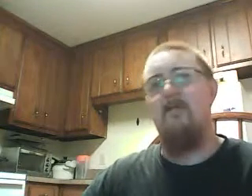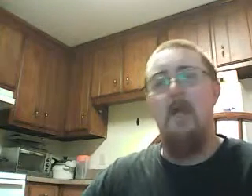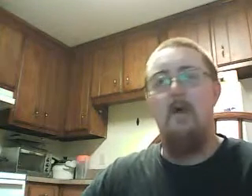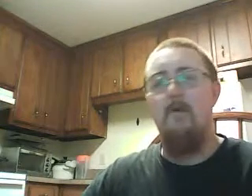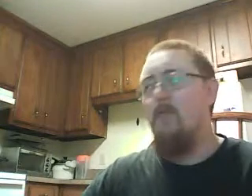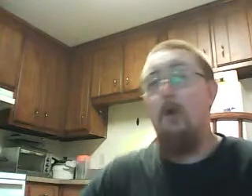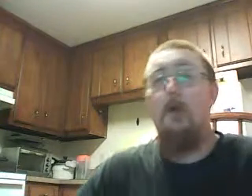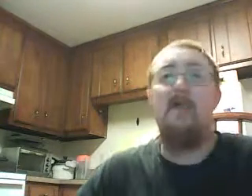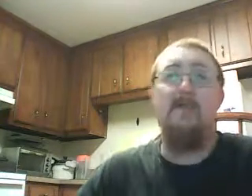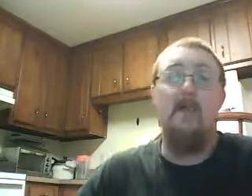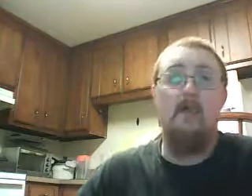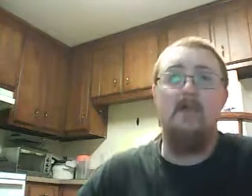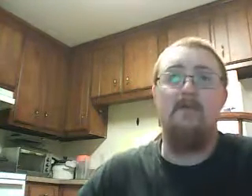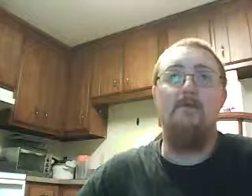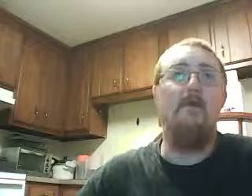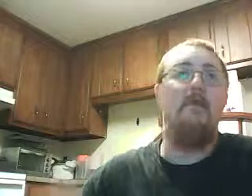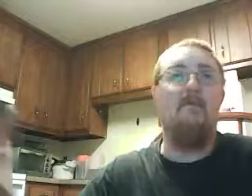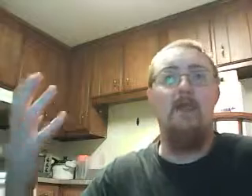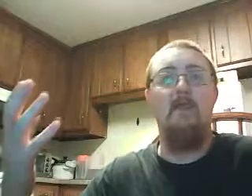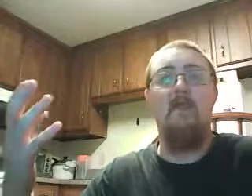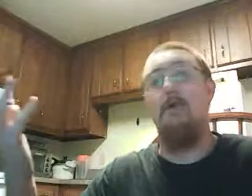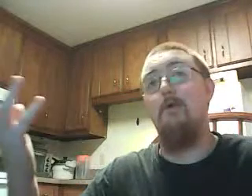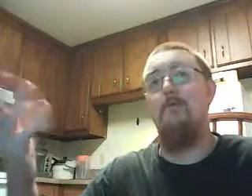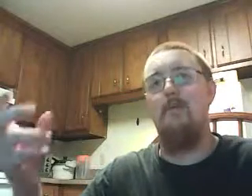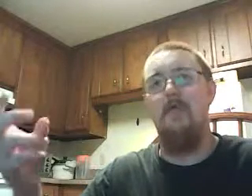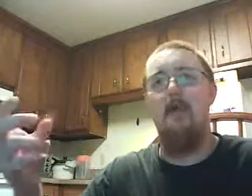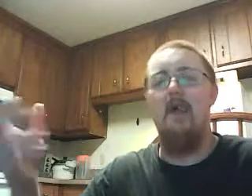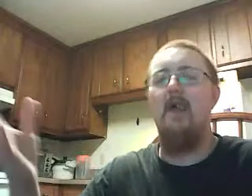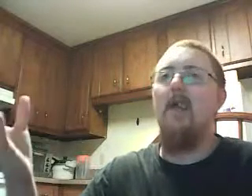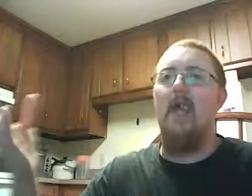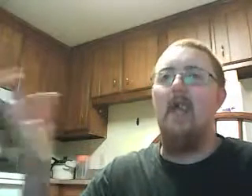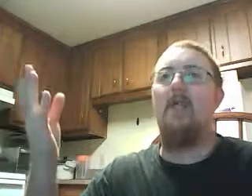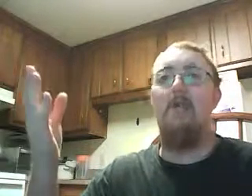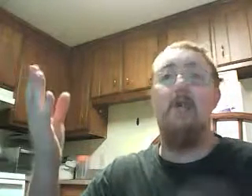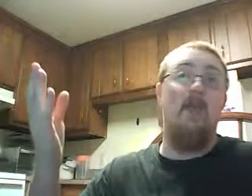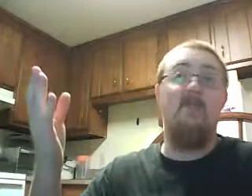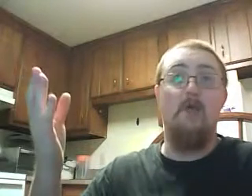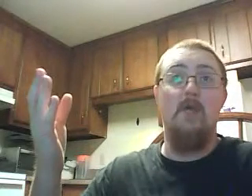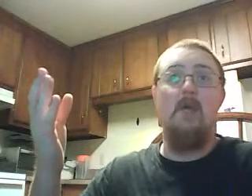There you go. Or you can see it another way is you get money for shipping if you do it that way. And you get credits for your shipping.